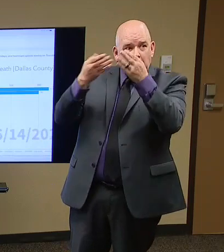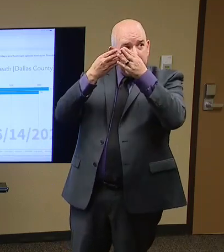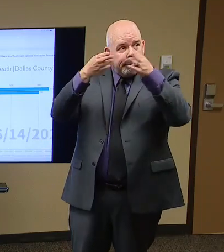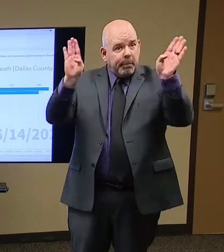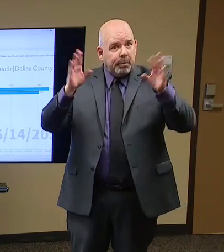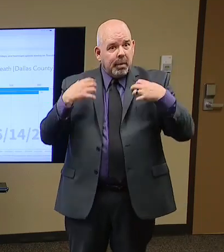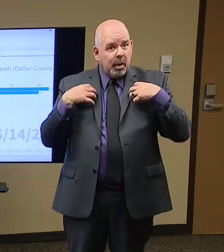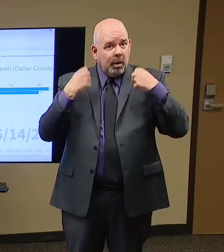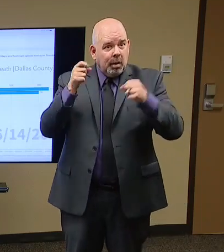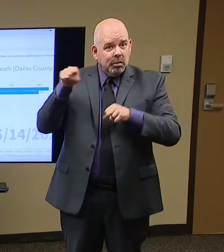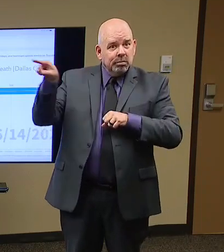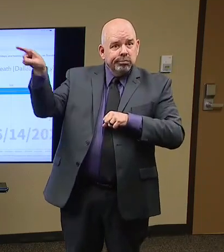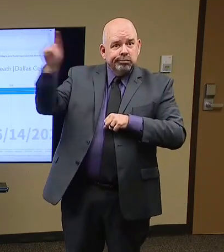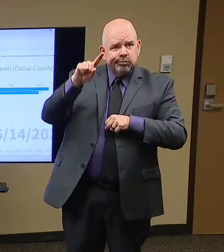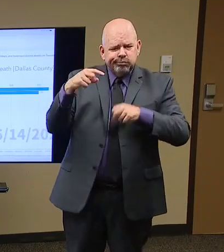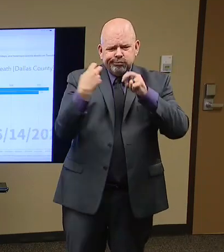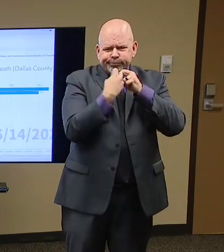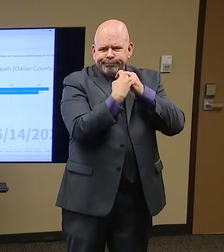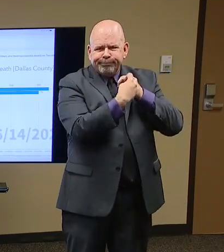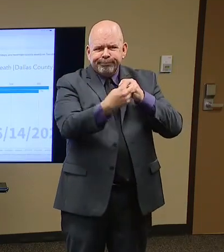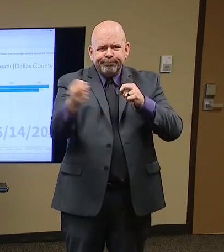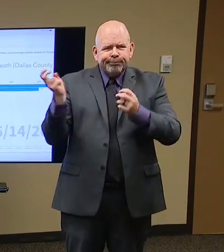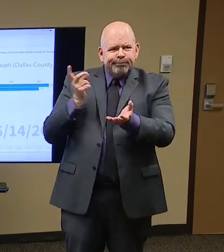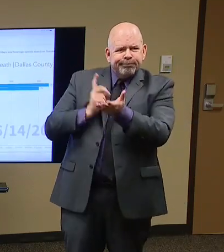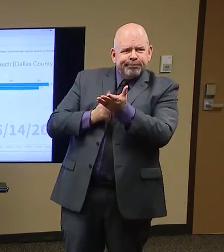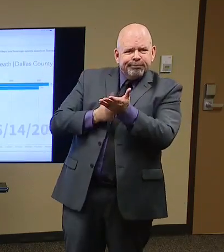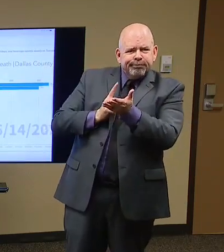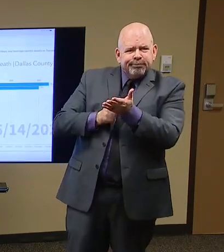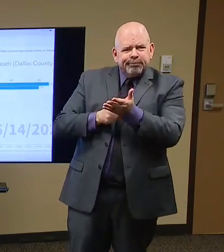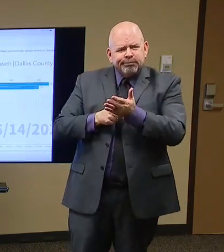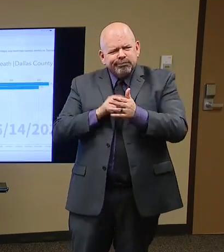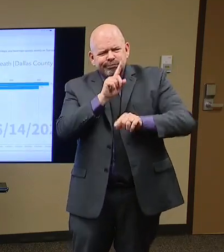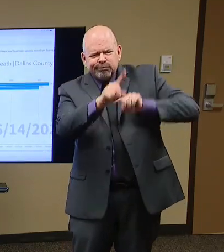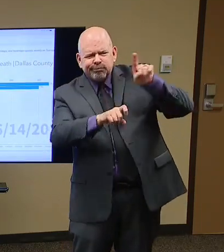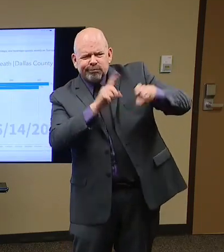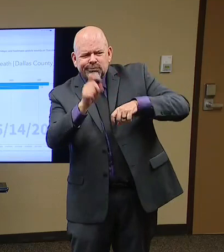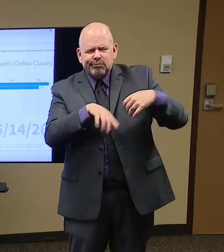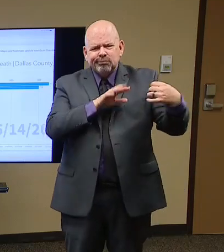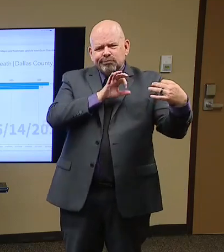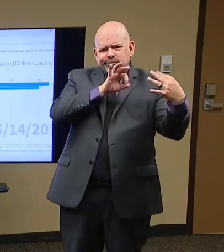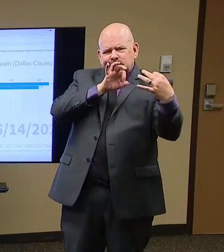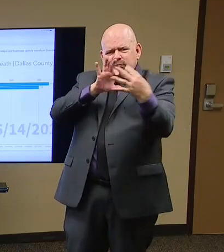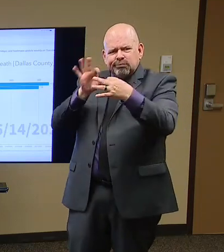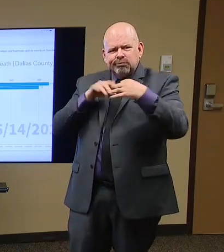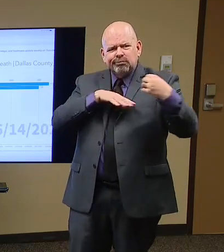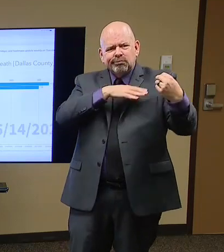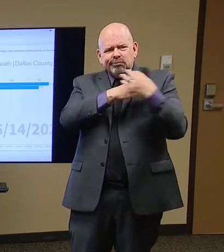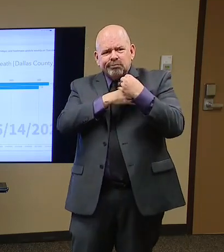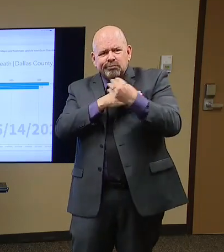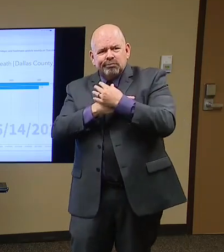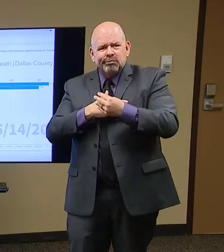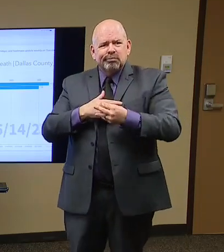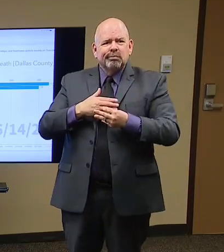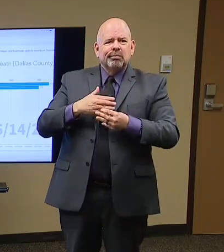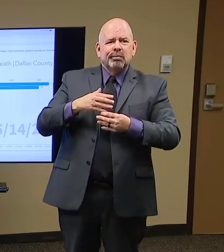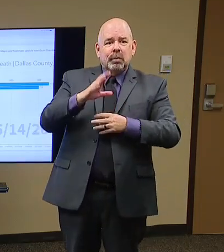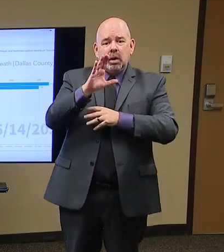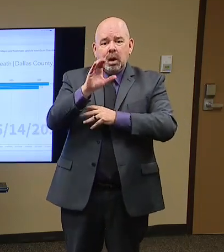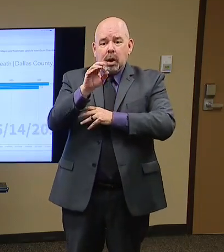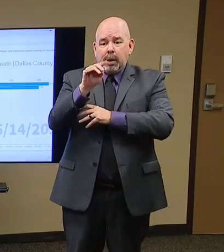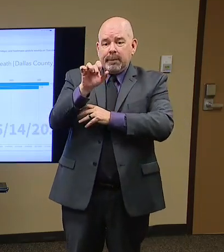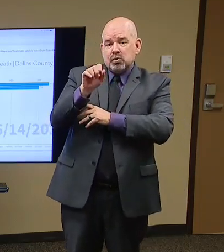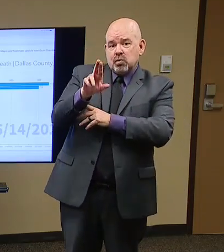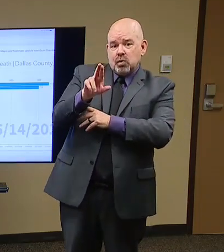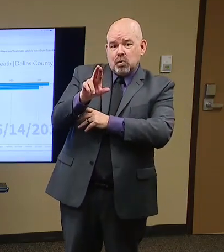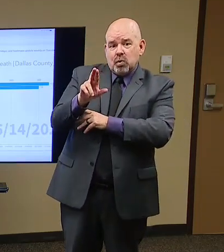really appreciates the leadership of judge Jenkins and the commissioner's court in passing the order on the